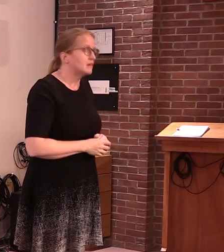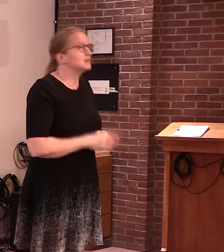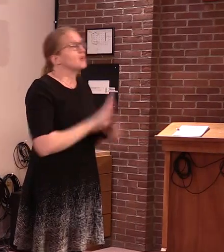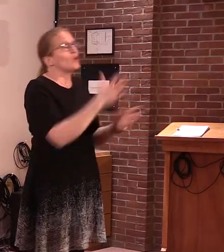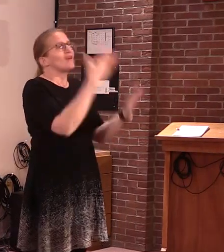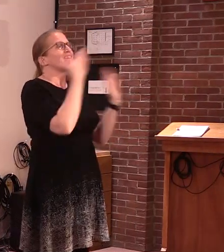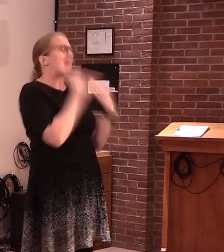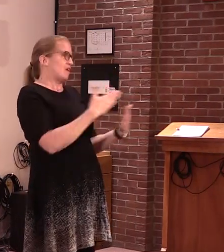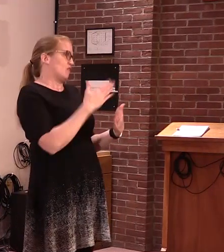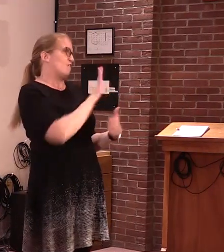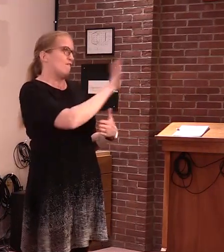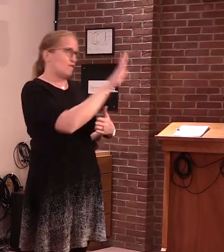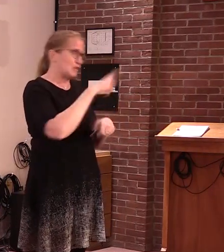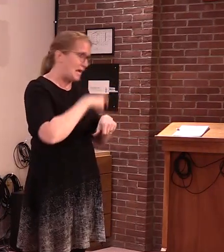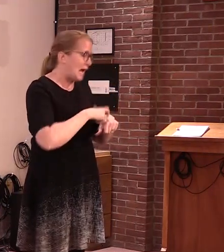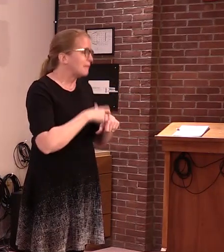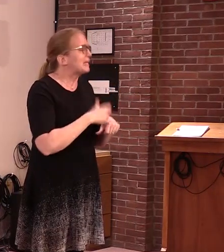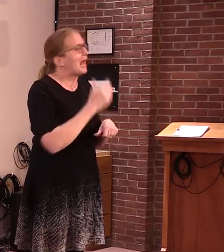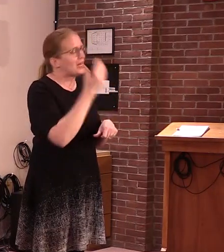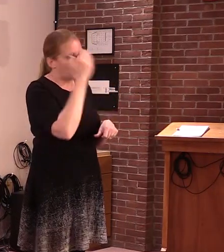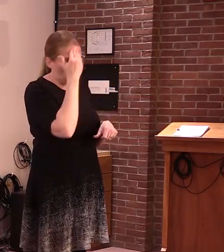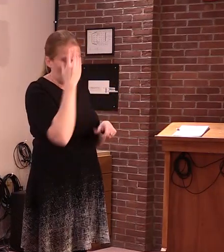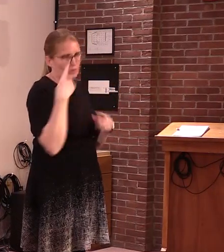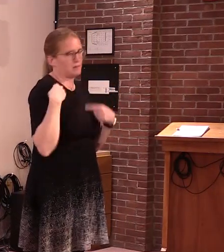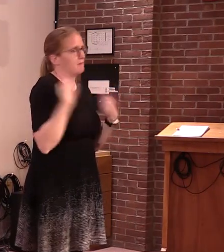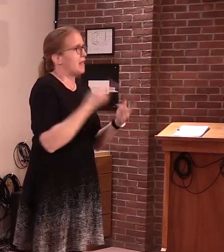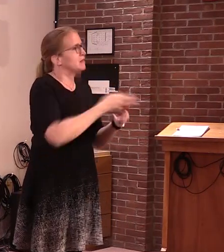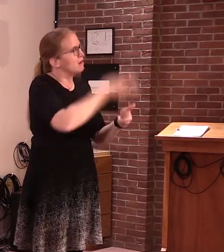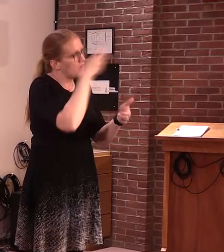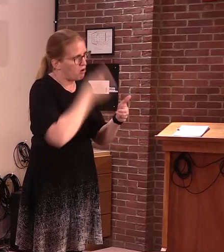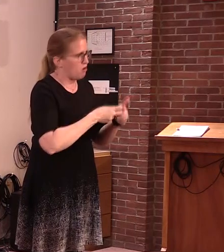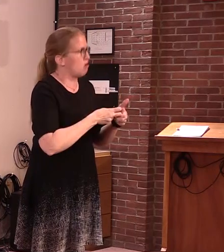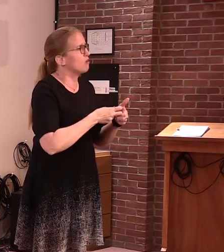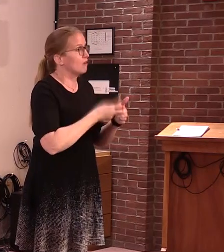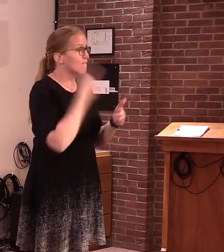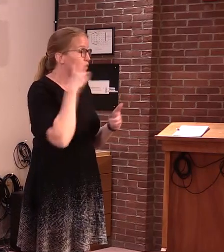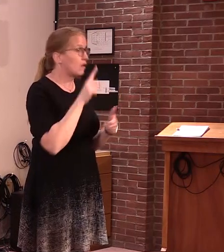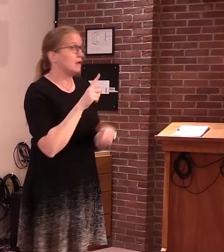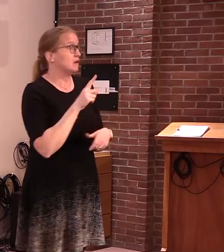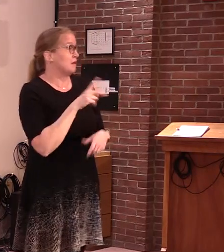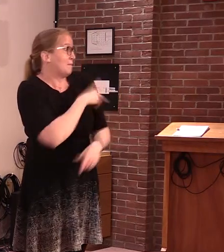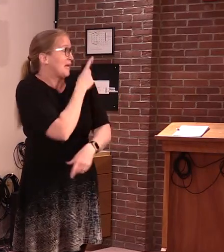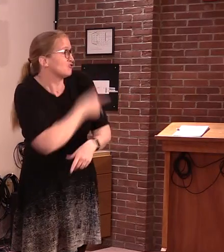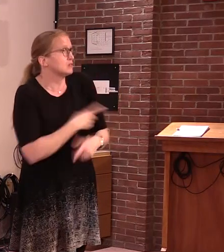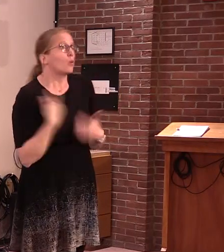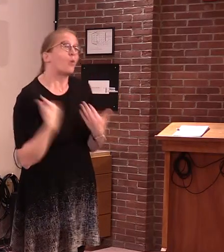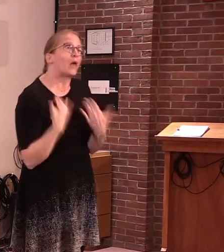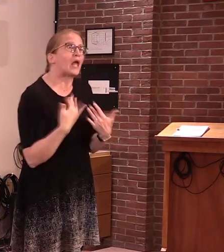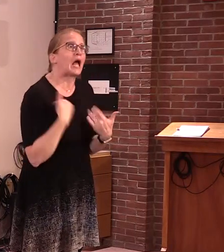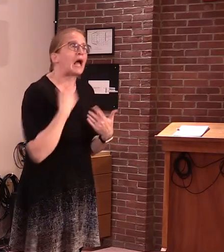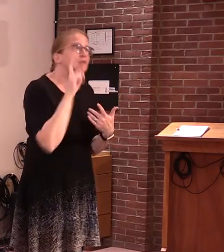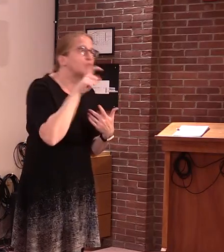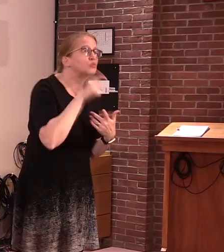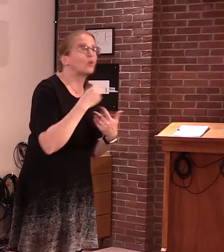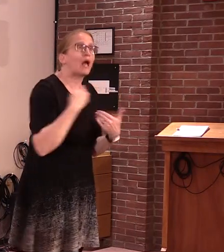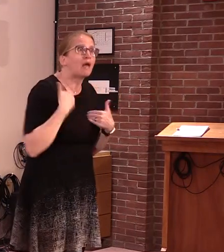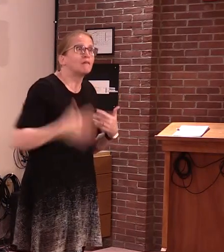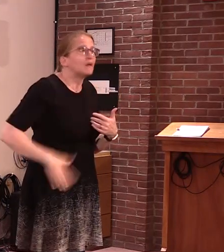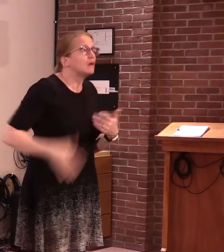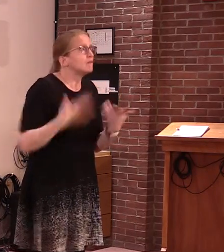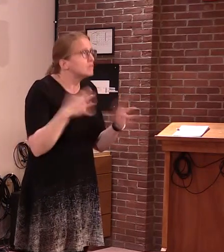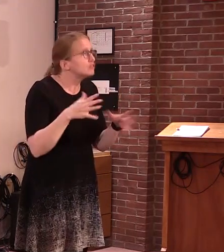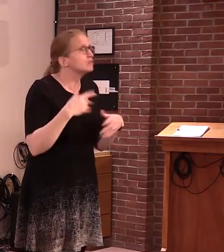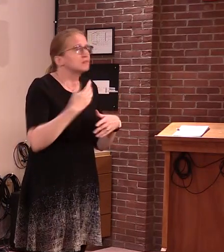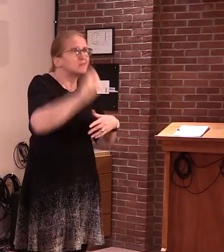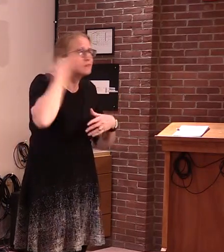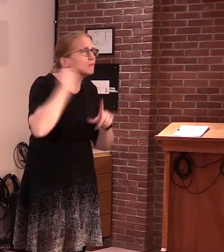for your time. I know it's been a difficult period for both patients and providers. I just wanted to spend a few minutes making